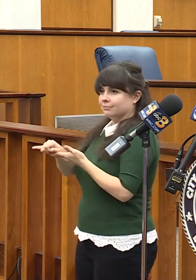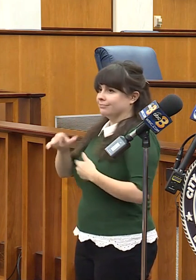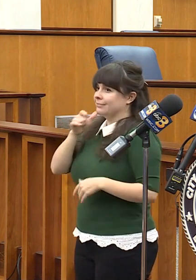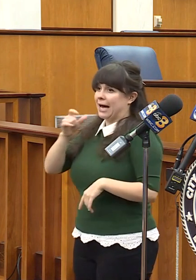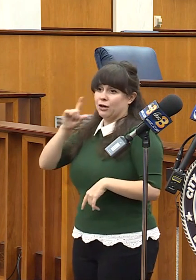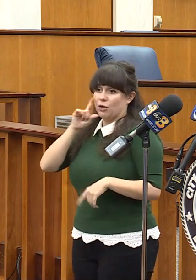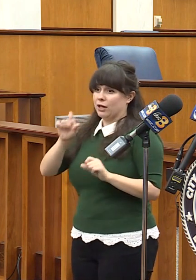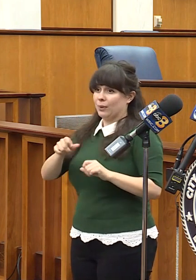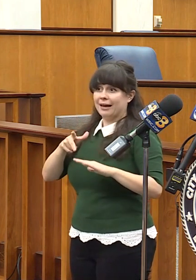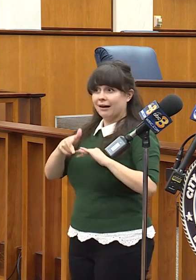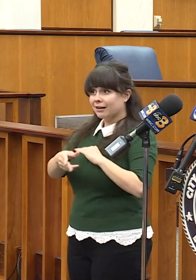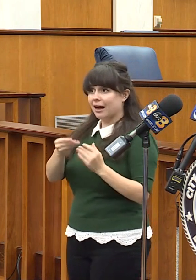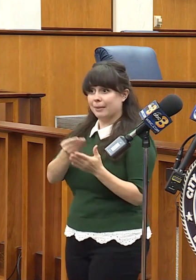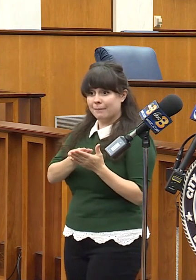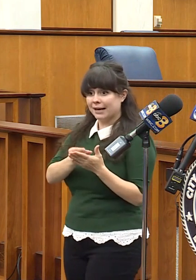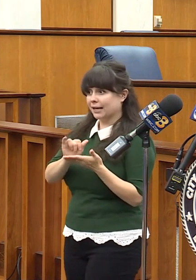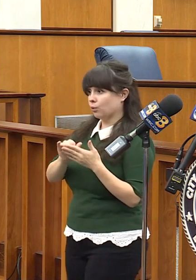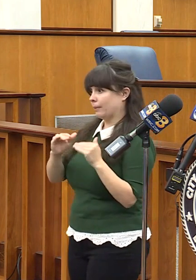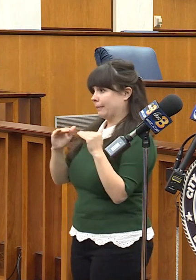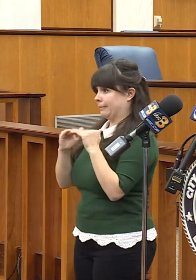racism that might be found in an agency.